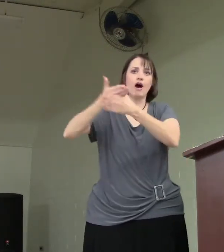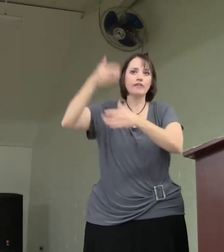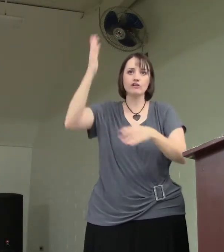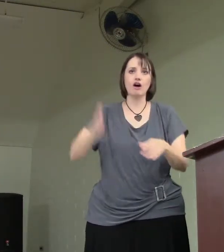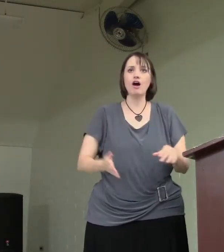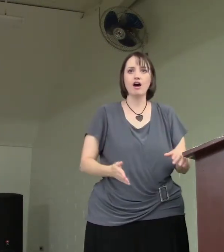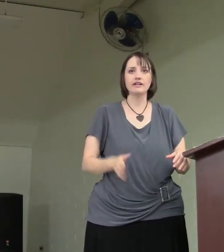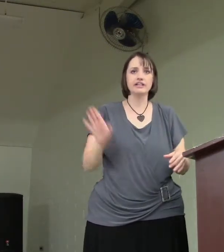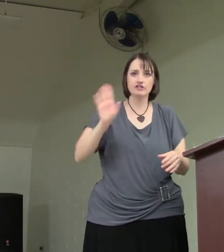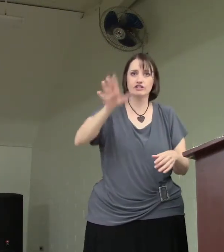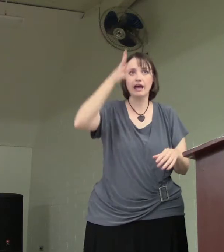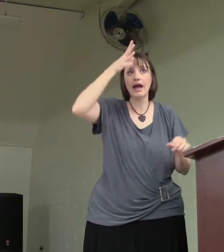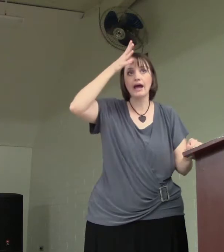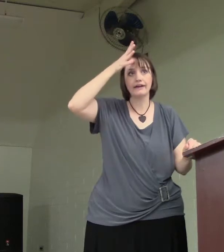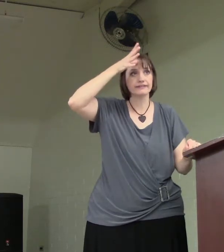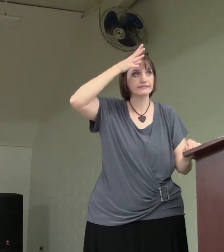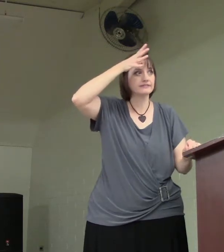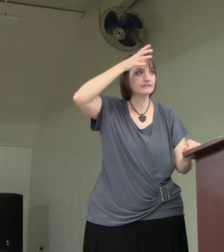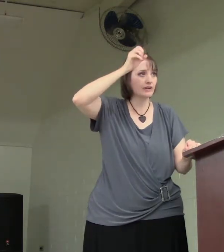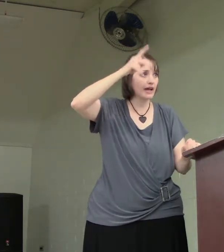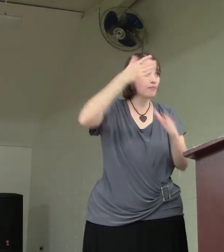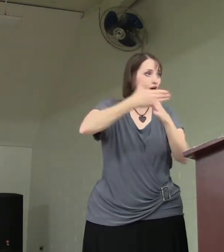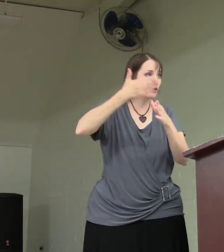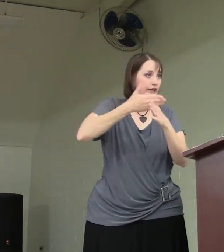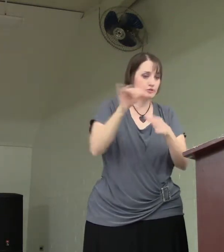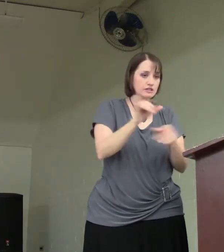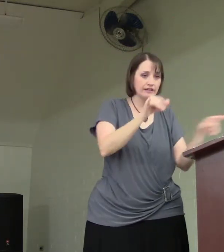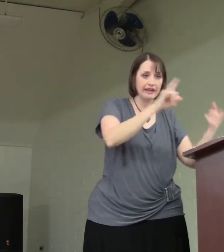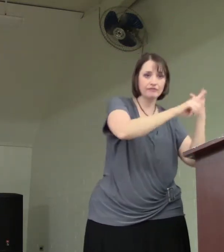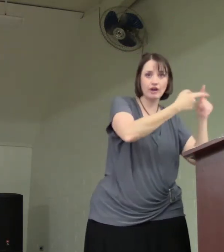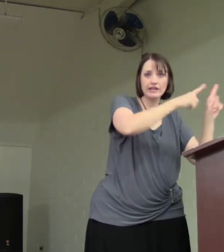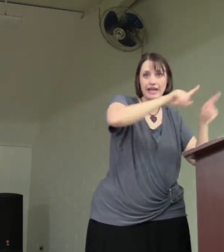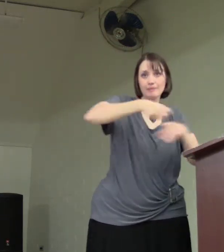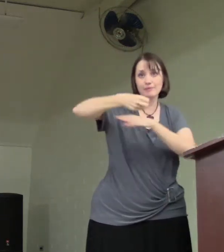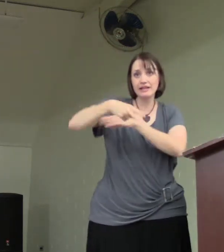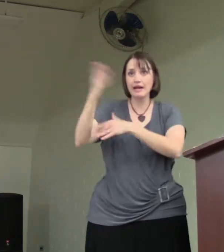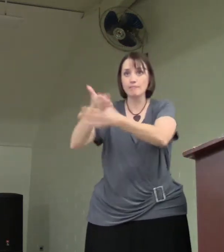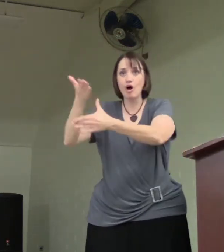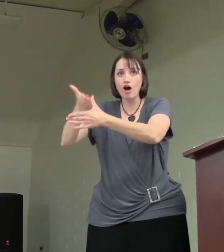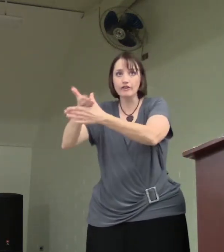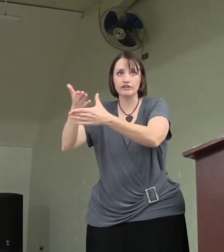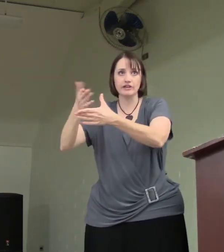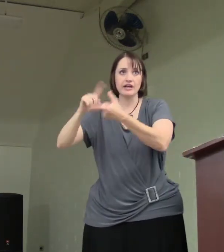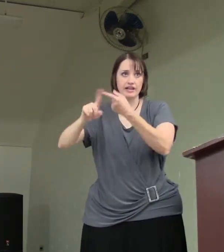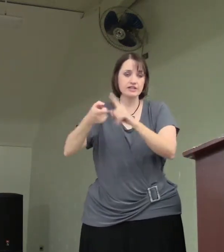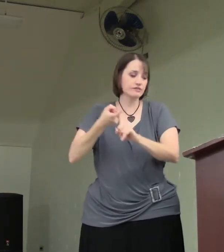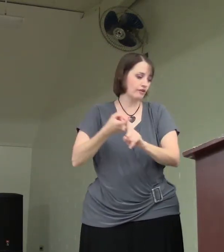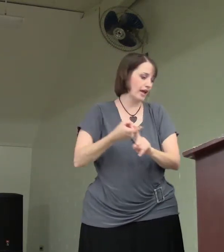bother God. He's your dad. Okay, bother him. Just like that friend came at midnight and bothered his friend.